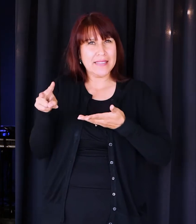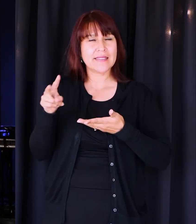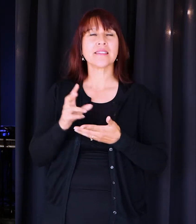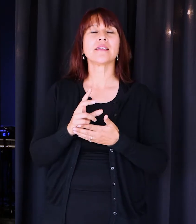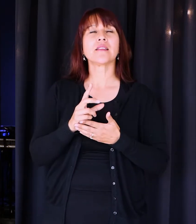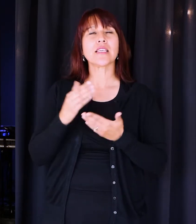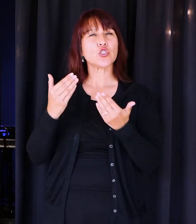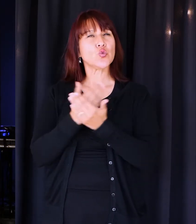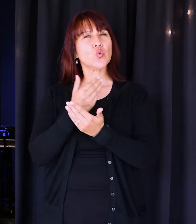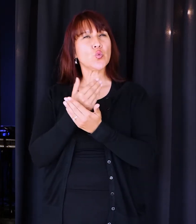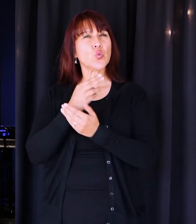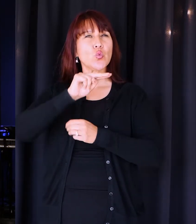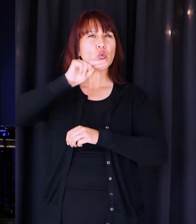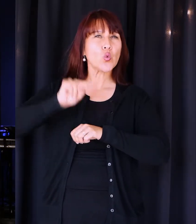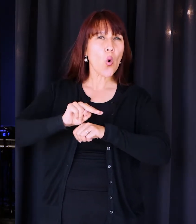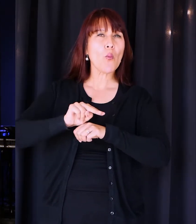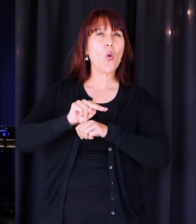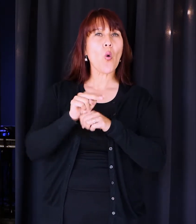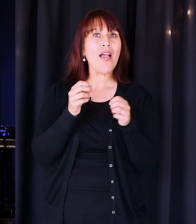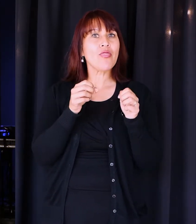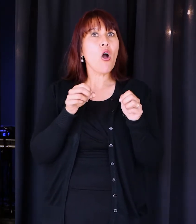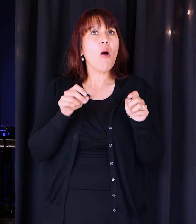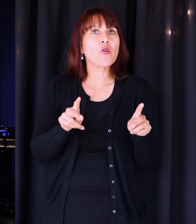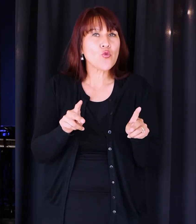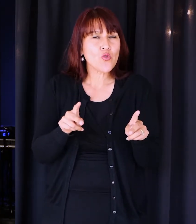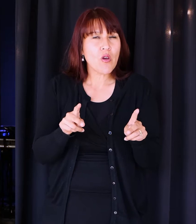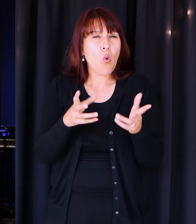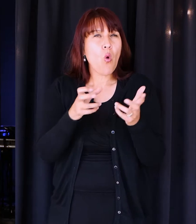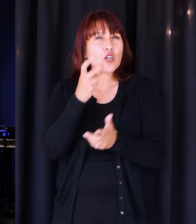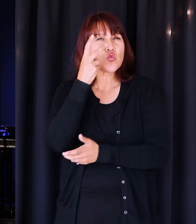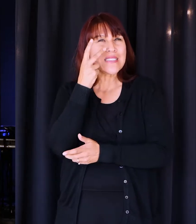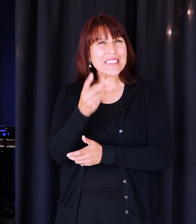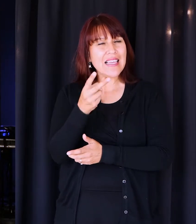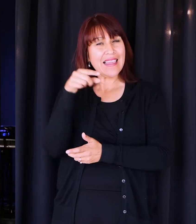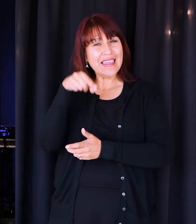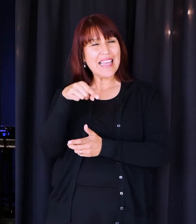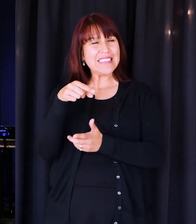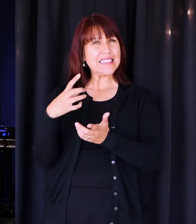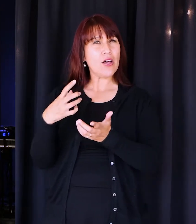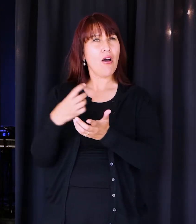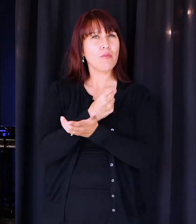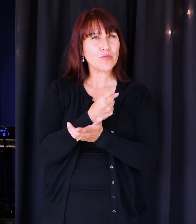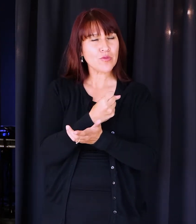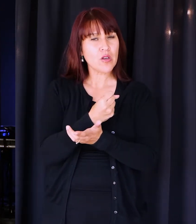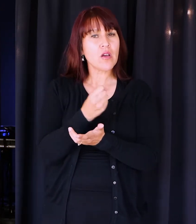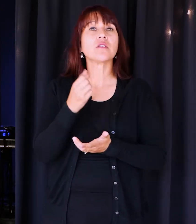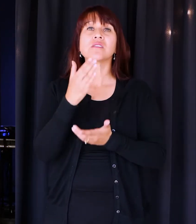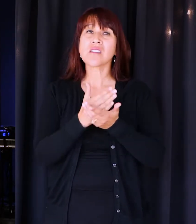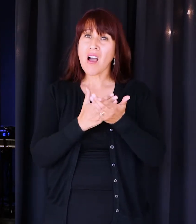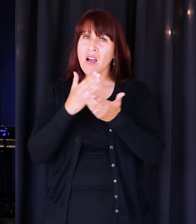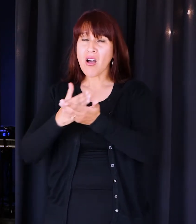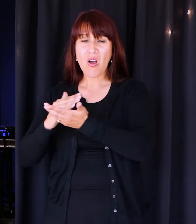is this new normal and the opportunity. I want you to see this is an opportunity. There are parts of our